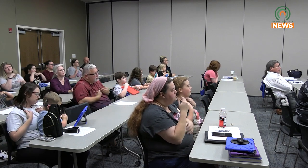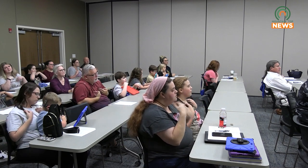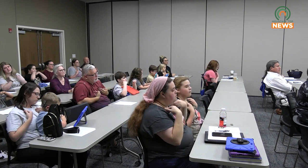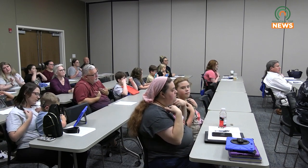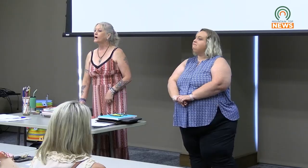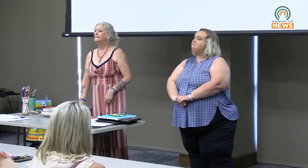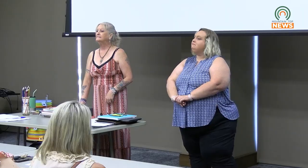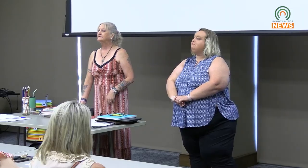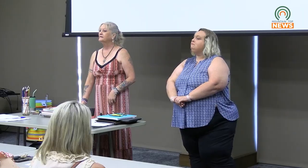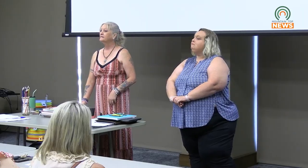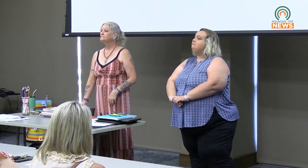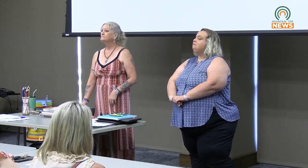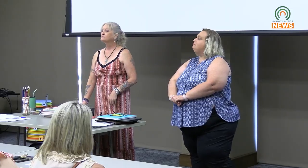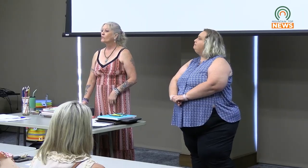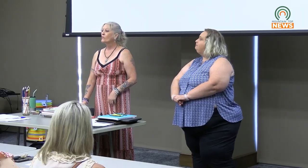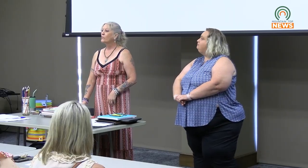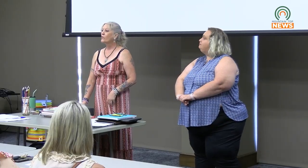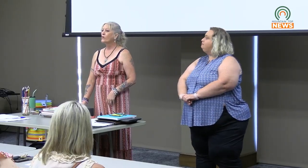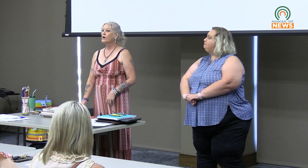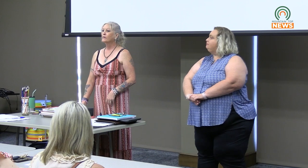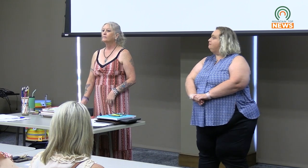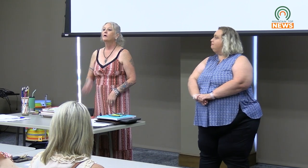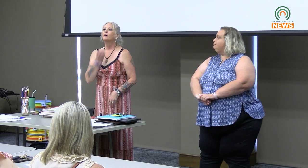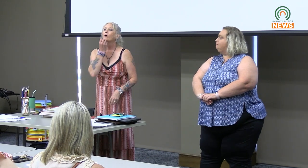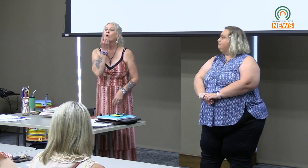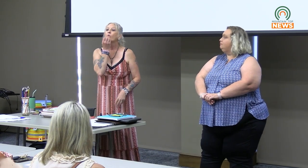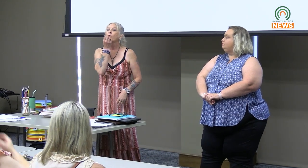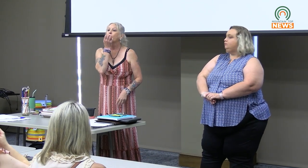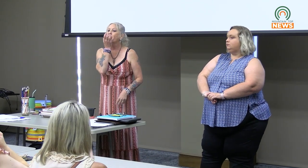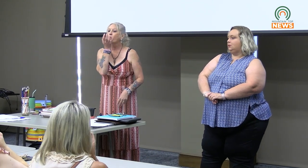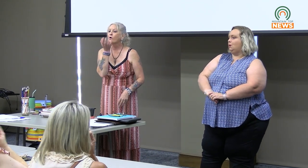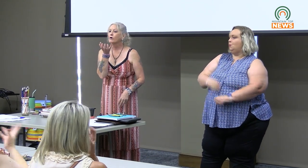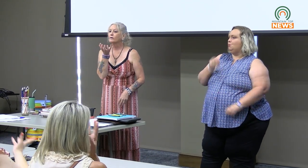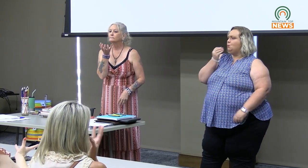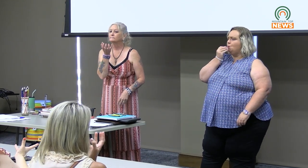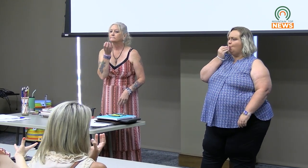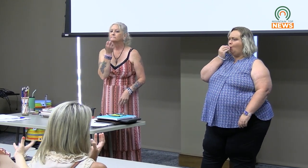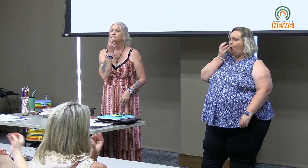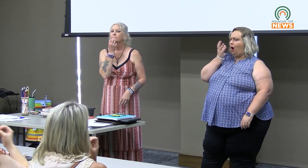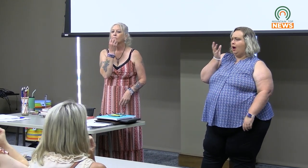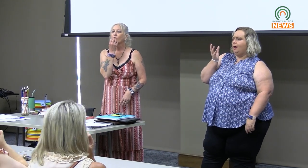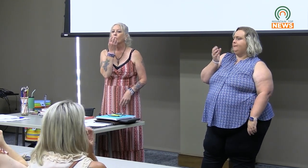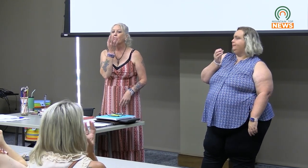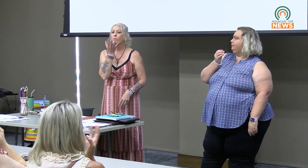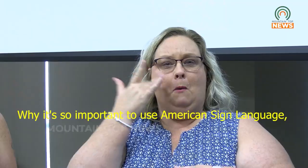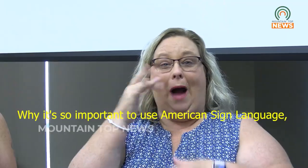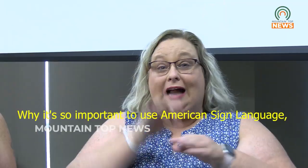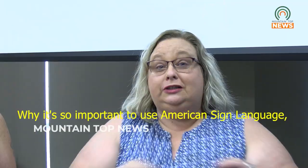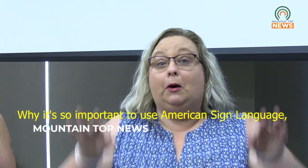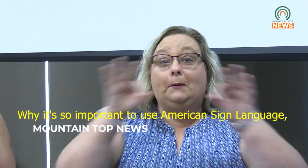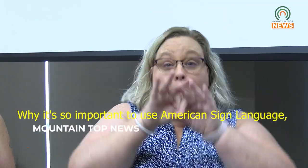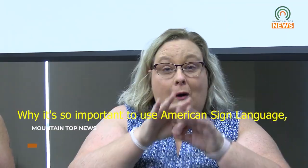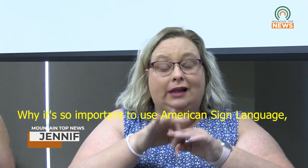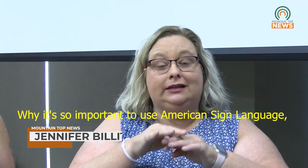Instructor Jennifer Billeter said the number of deaf people in our region is more than might be expected. Well, it's so important